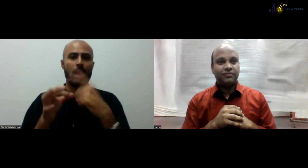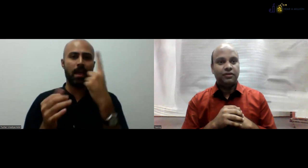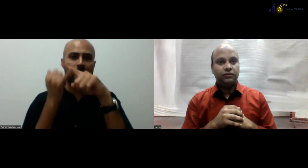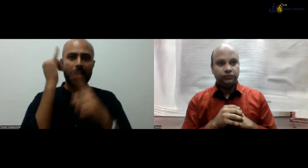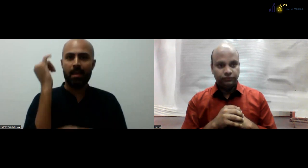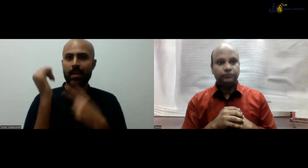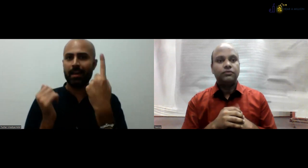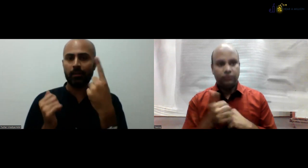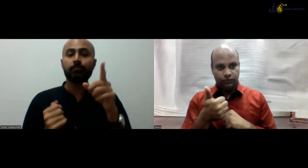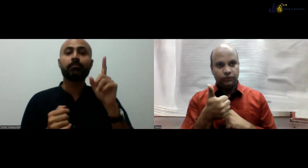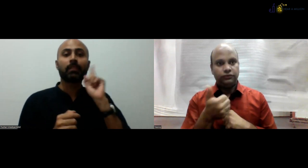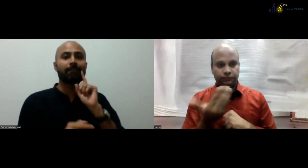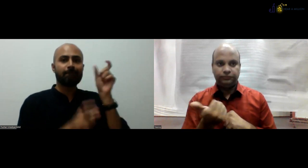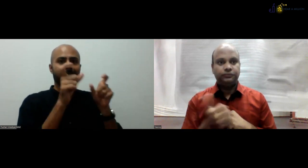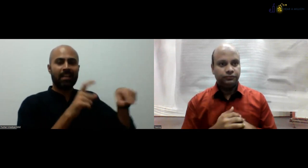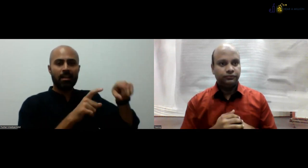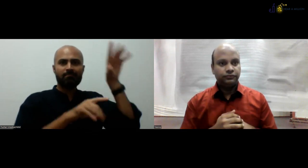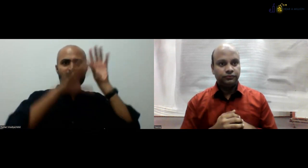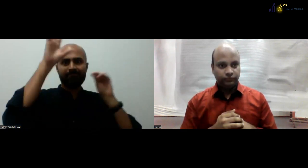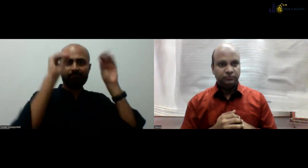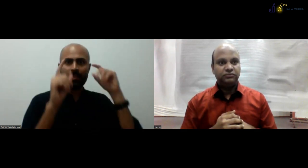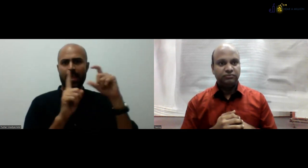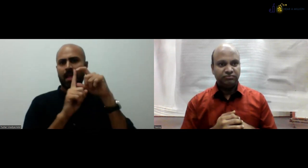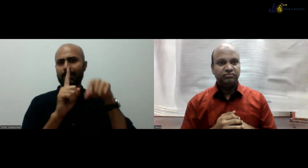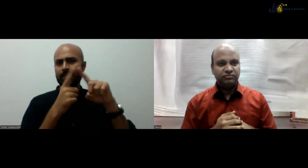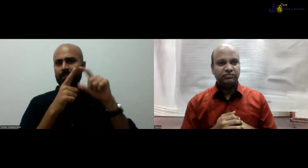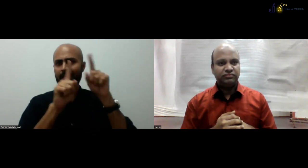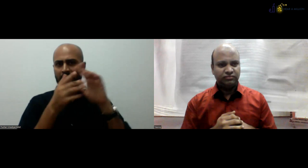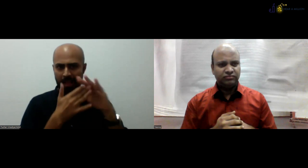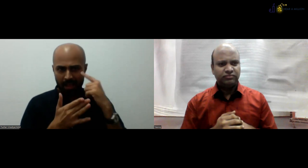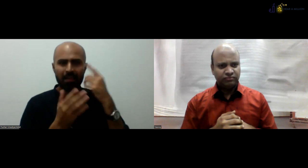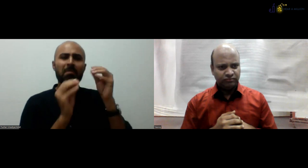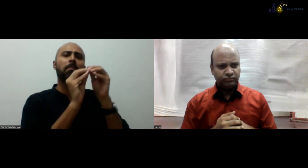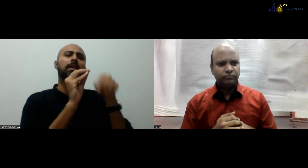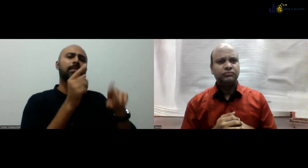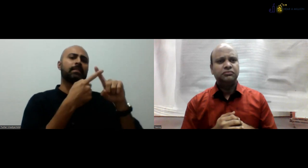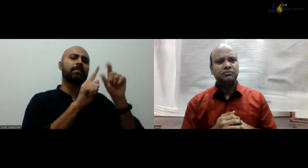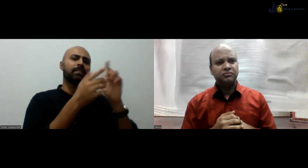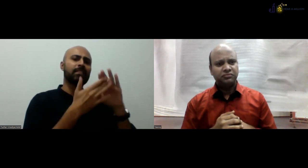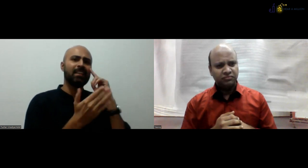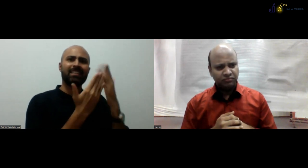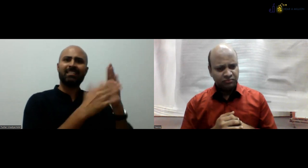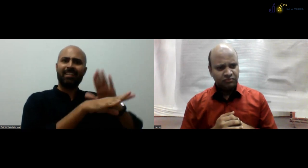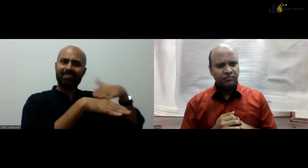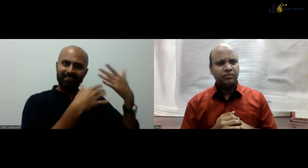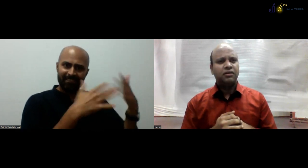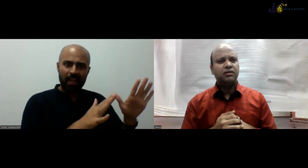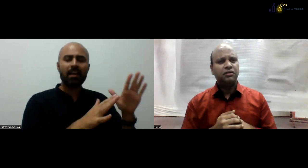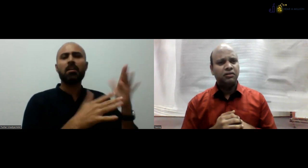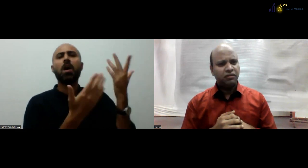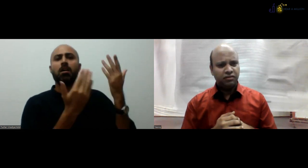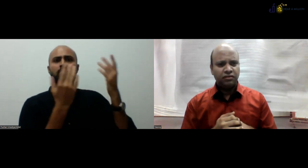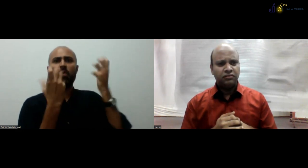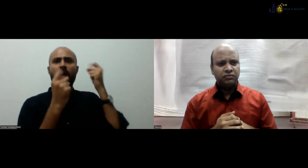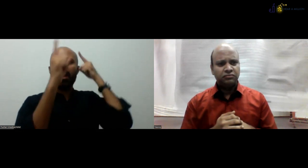So basically certification is required. Correct. With that, I'll have the last question. Students who are interested to get into D.Ed. and B.Ed.